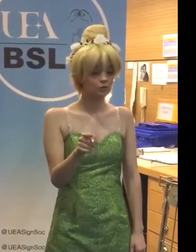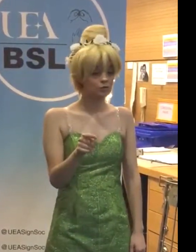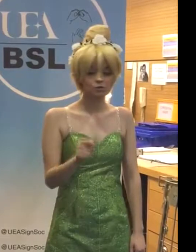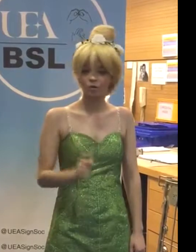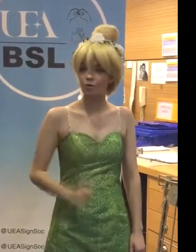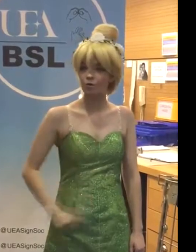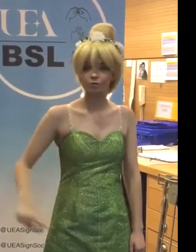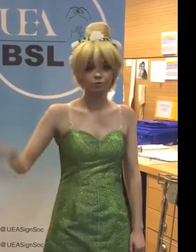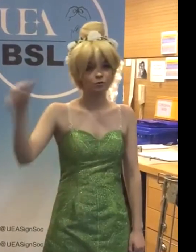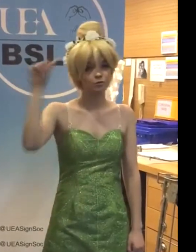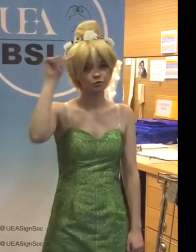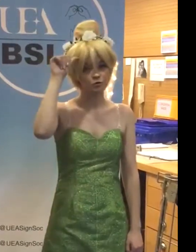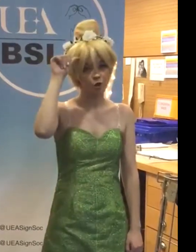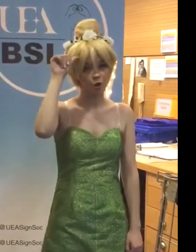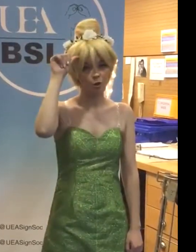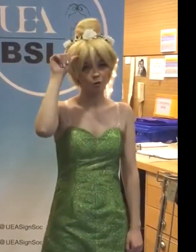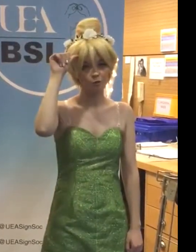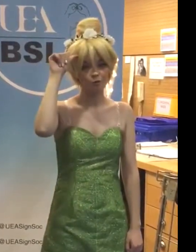You don't know.